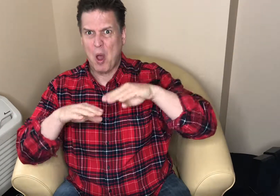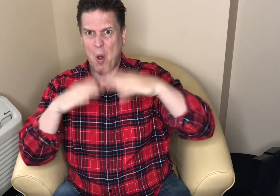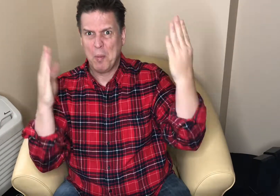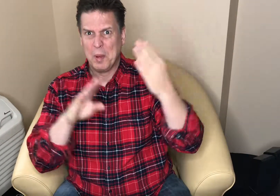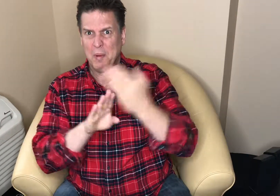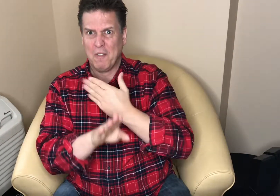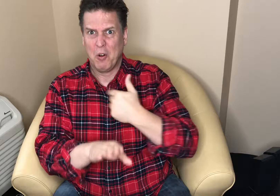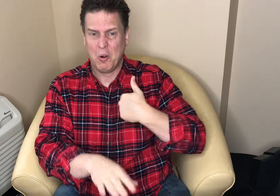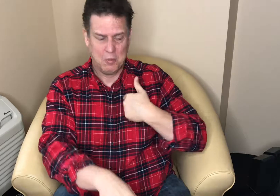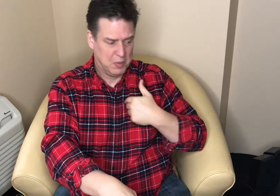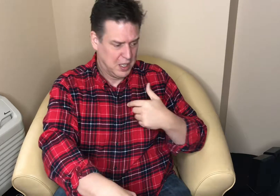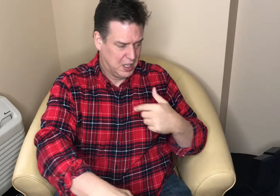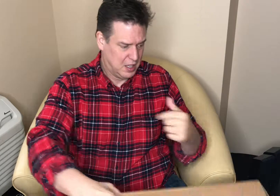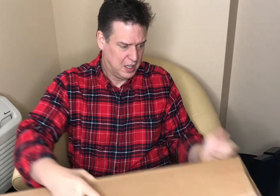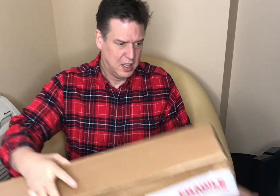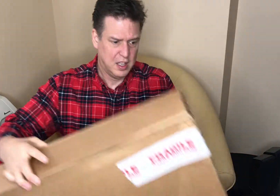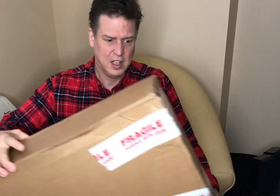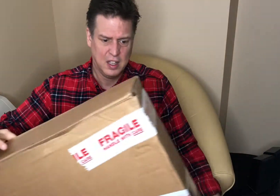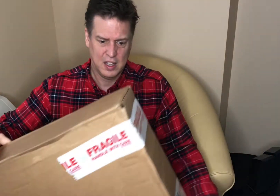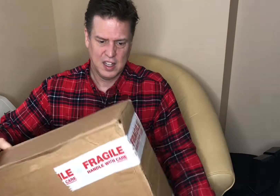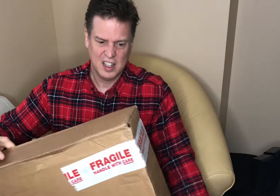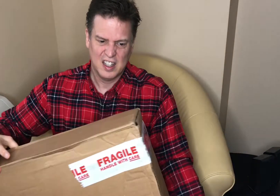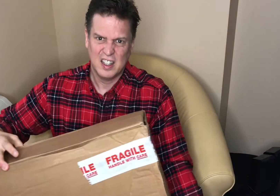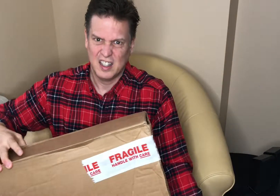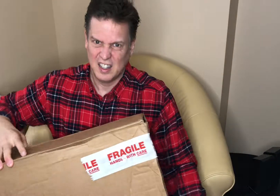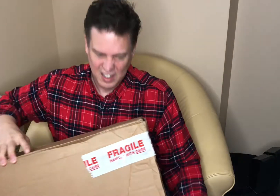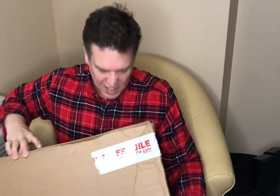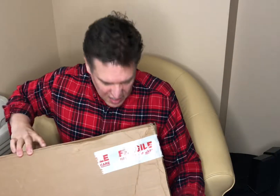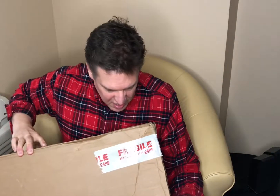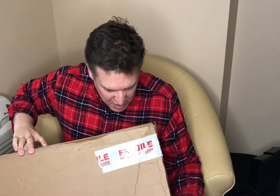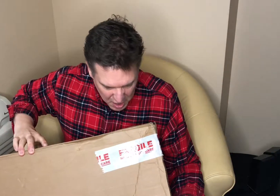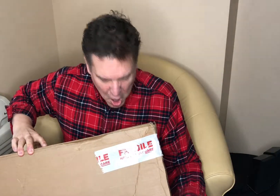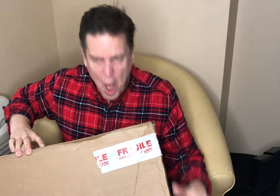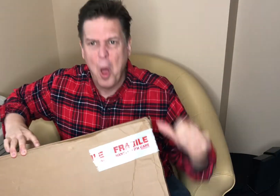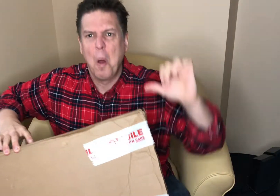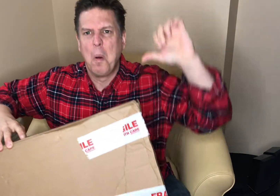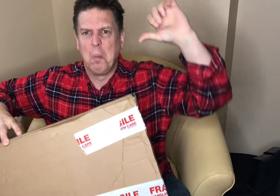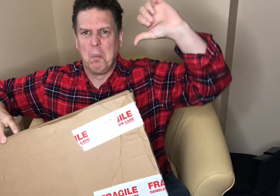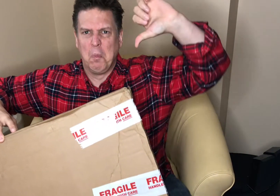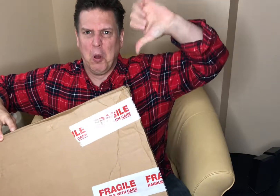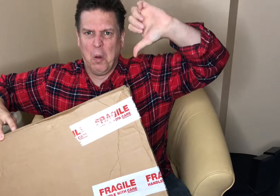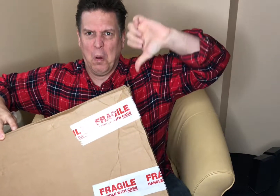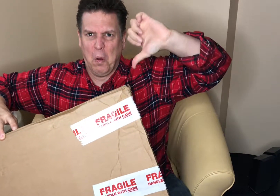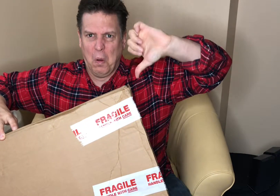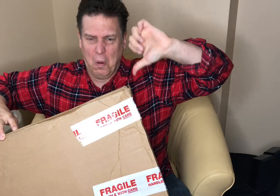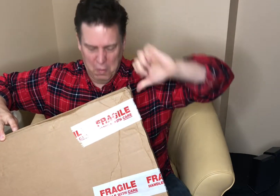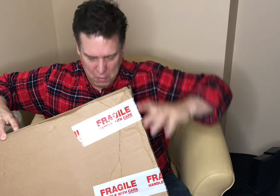box had already been opened and then taped over again by somebody else boo